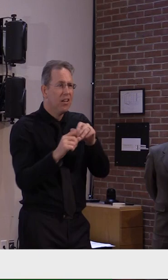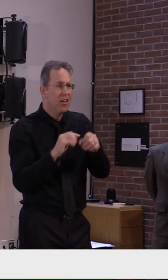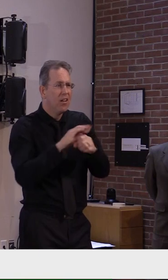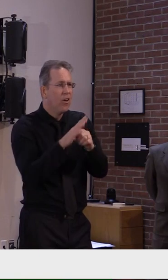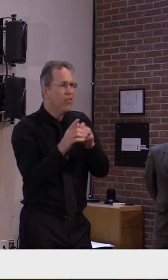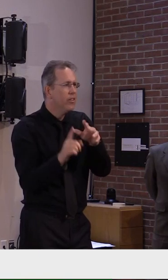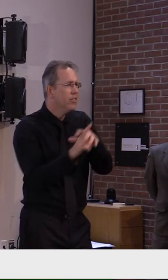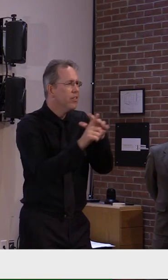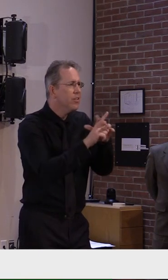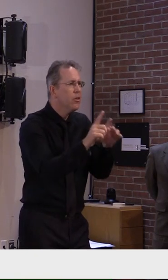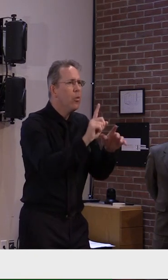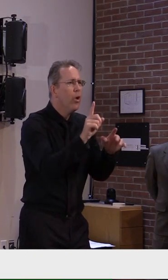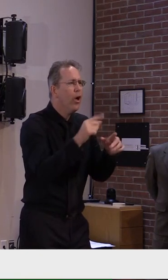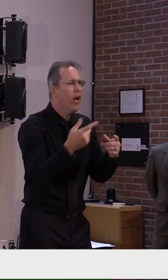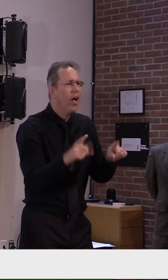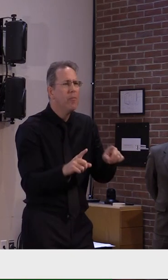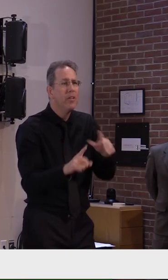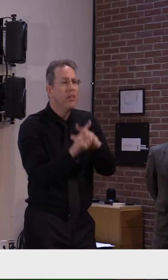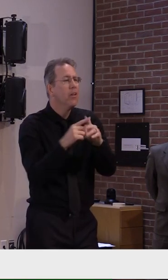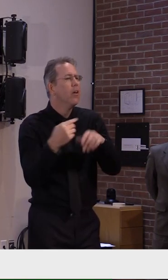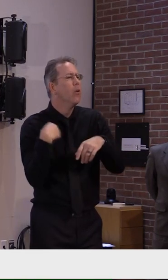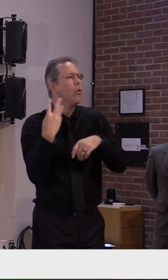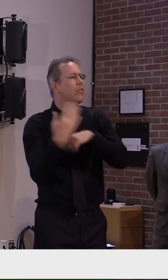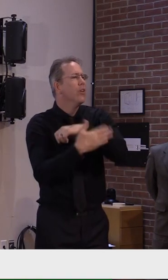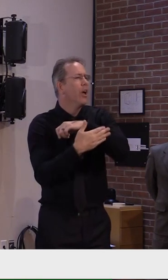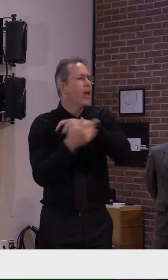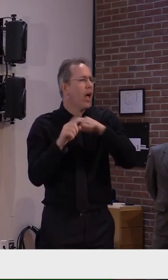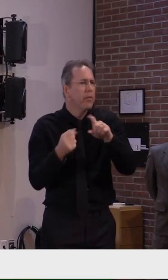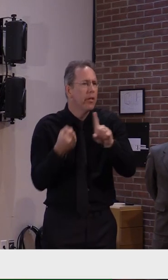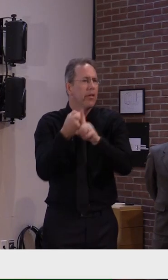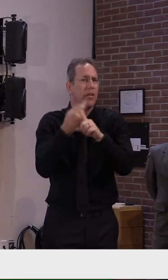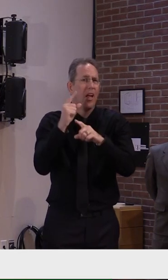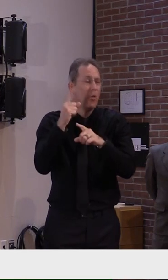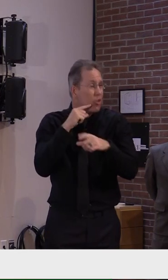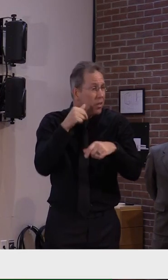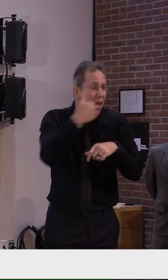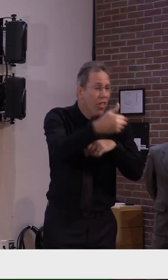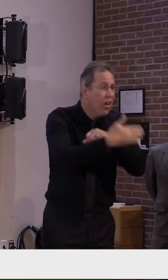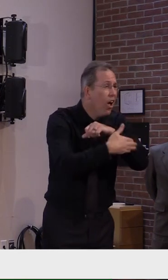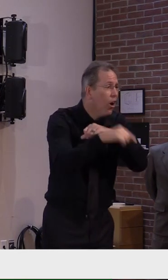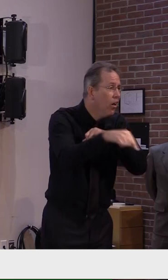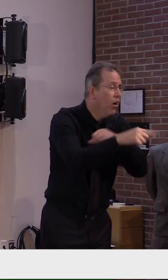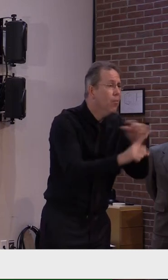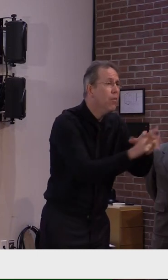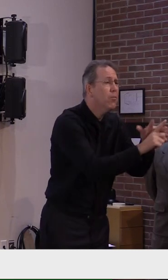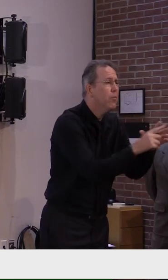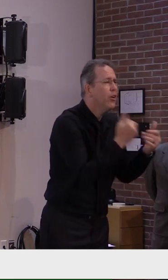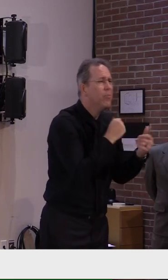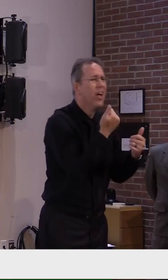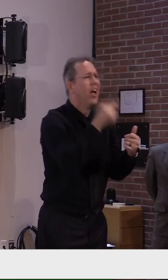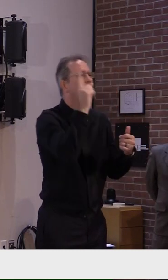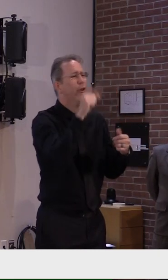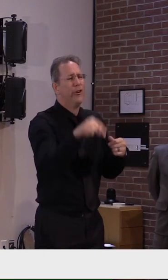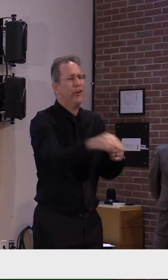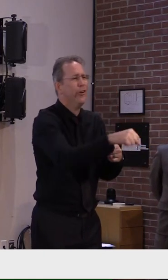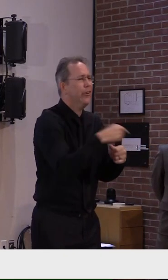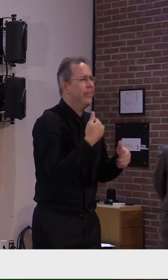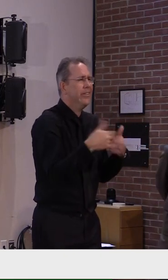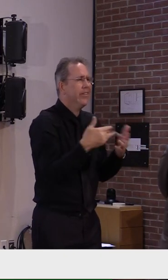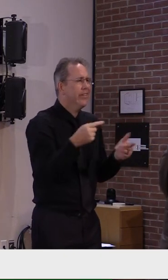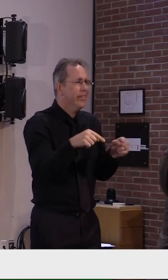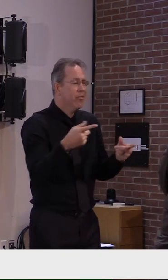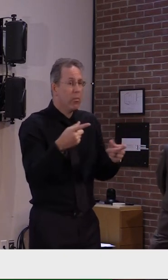or Windsor, Caledonia. It, it could happen anywhere. And, and it, and it could happen even next week. Um, so